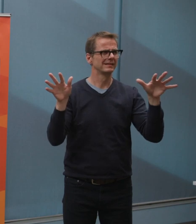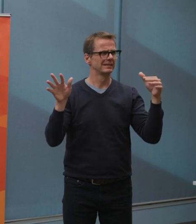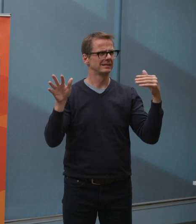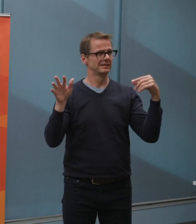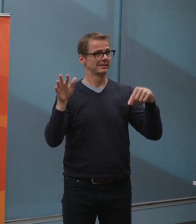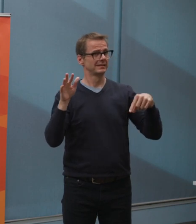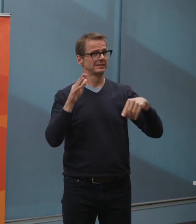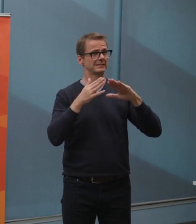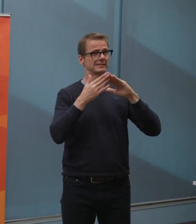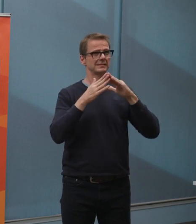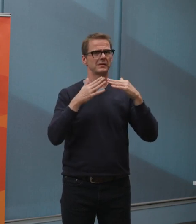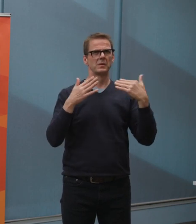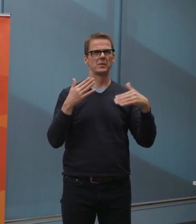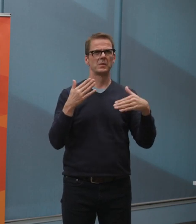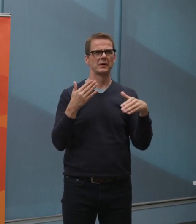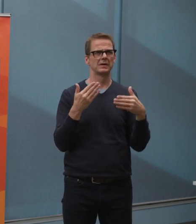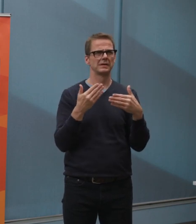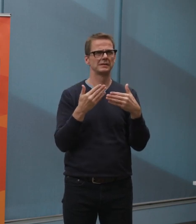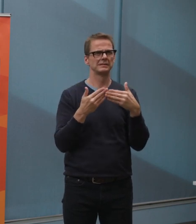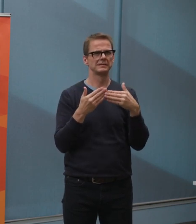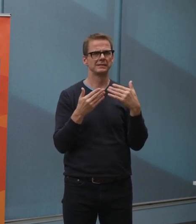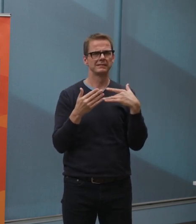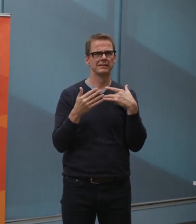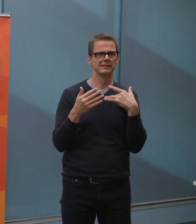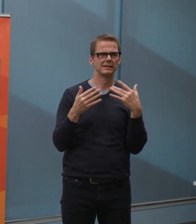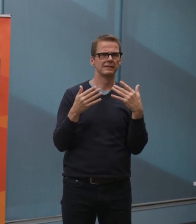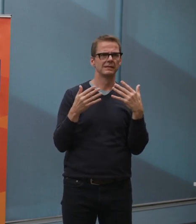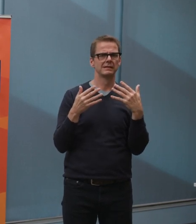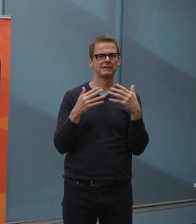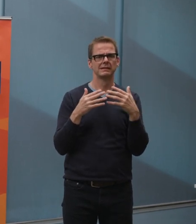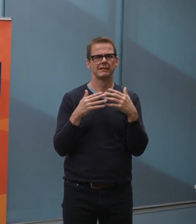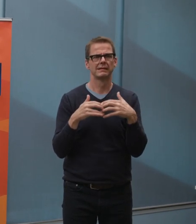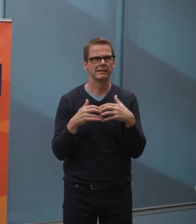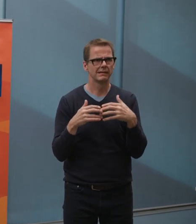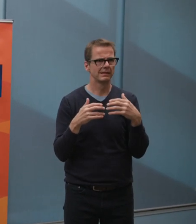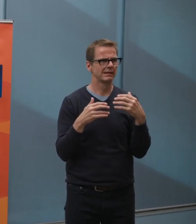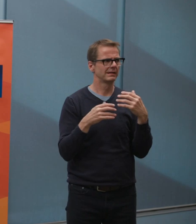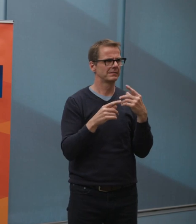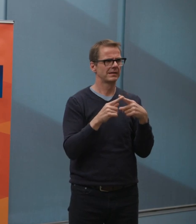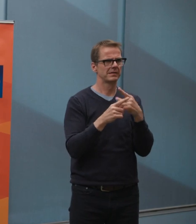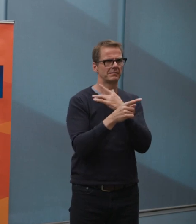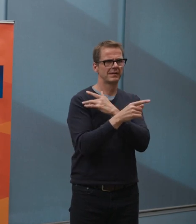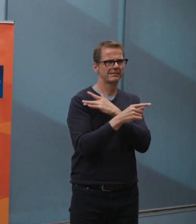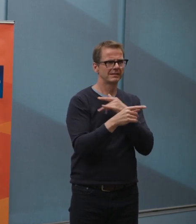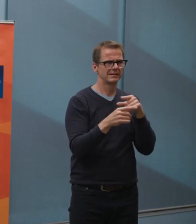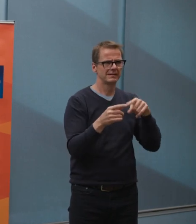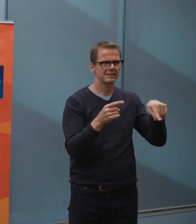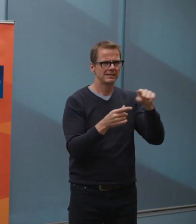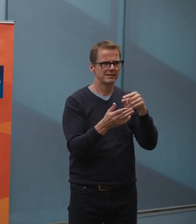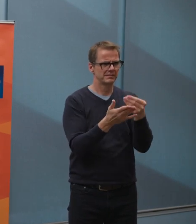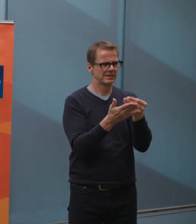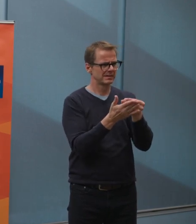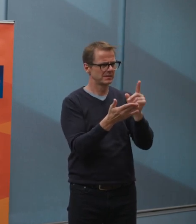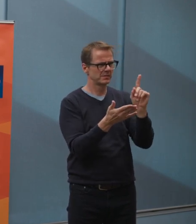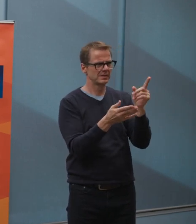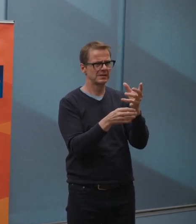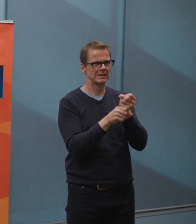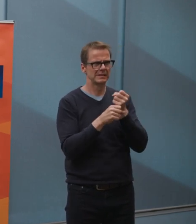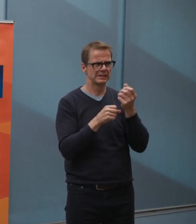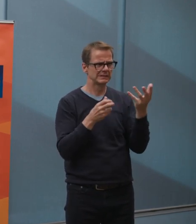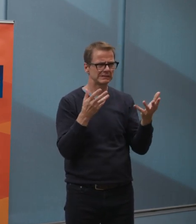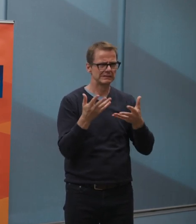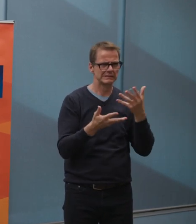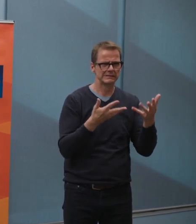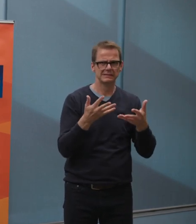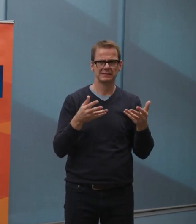come to maybe have a conversation about how municipalities should have access to more elastic forms of revenue, not just the